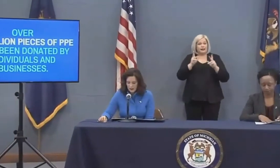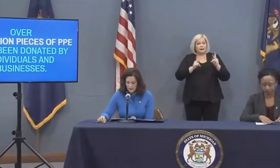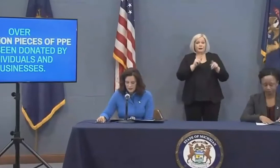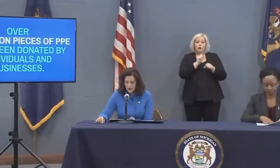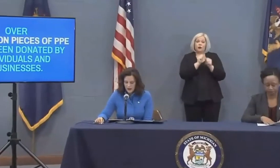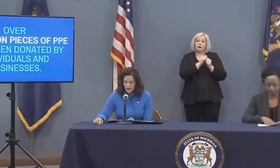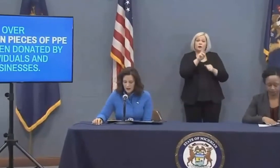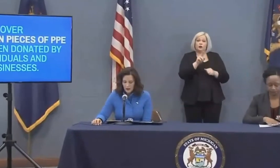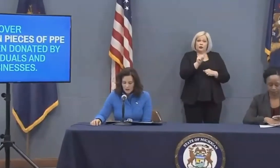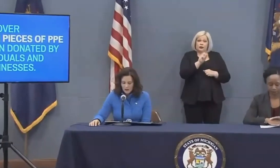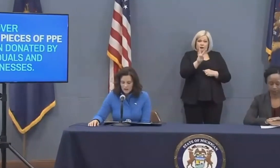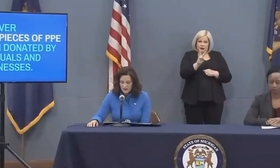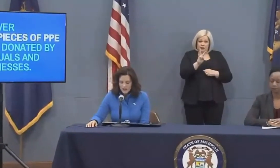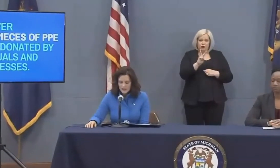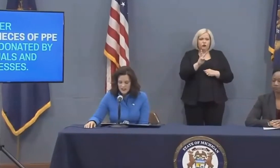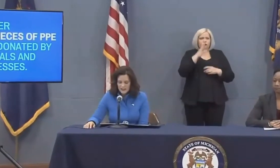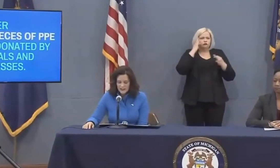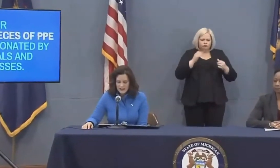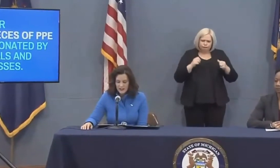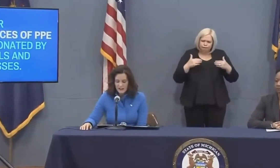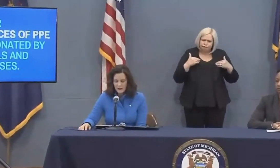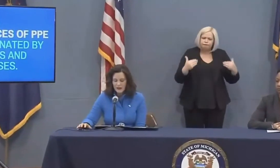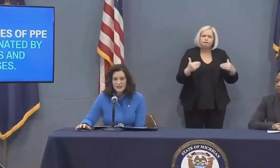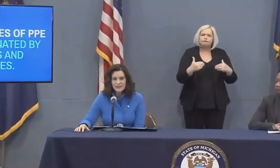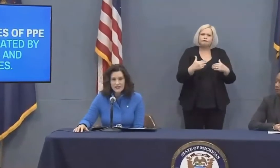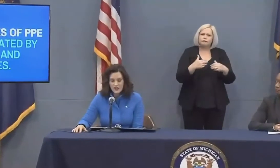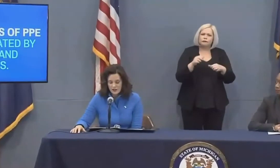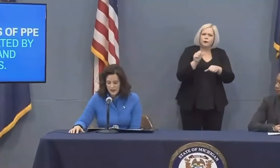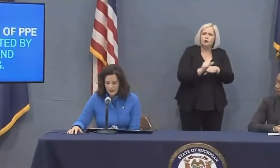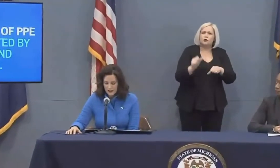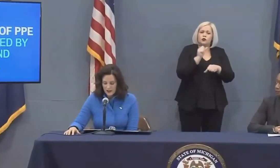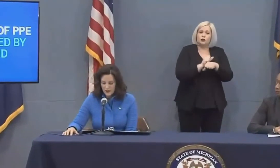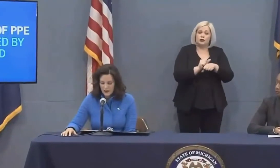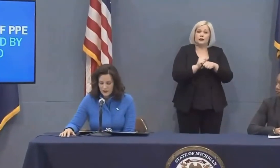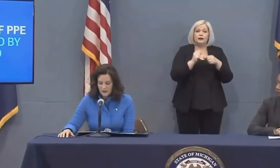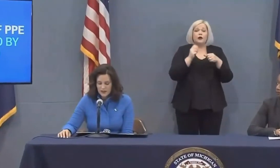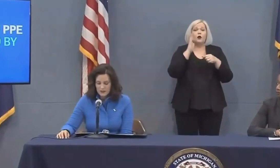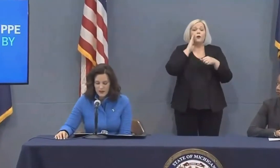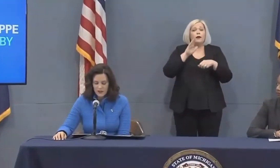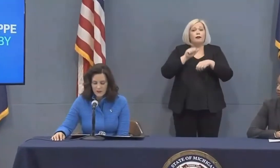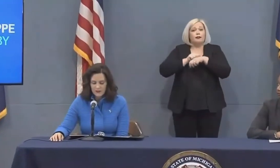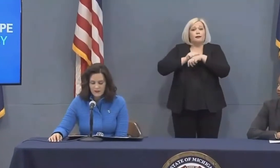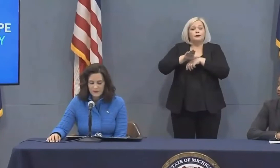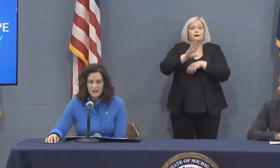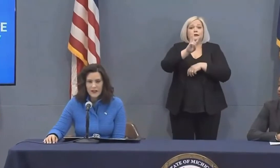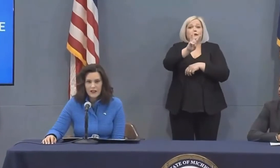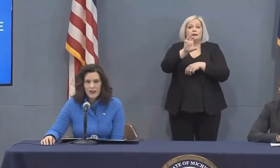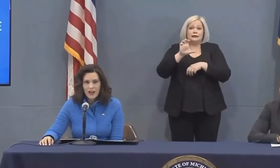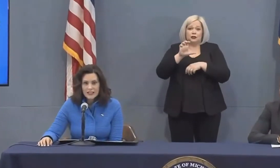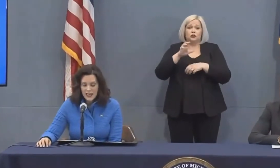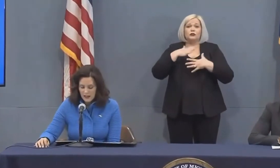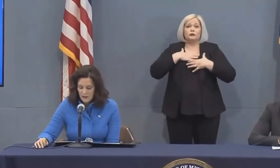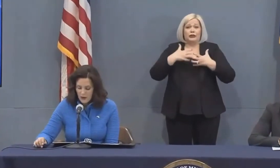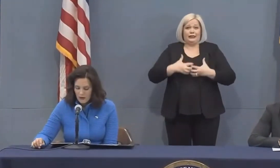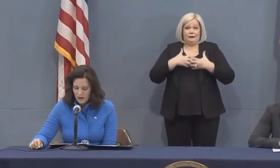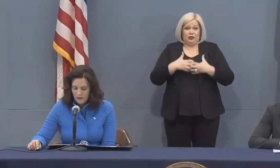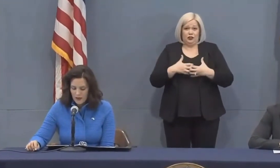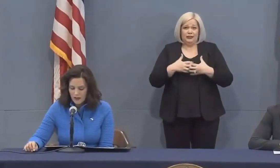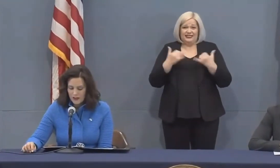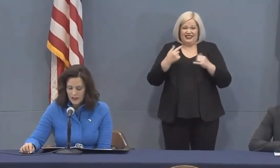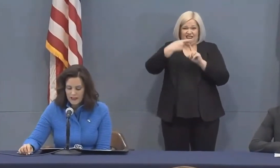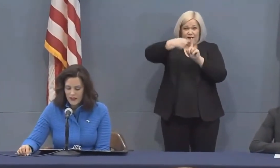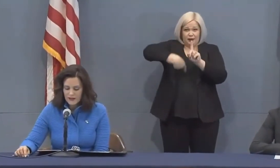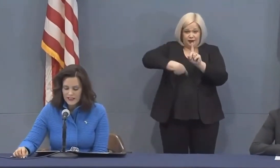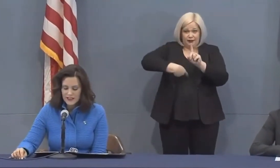UAW who've rolled up their sleeves to get this done, more than 600 ventilators will be shipped this month. Hyundai Motor